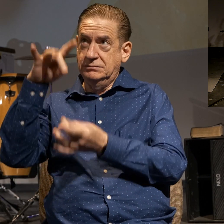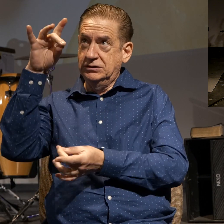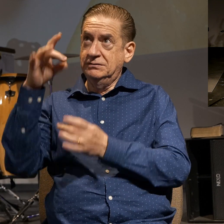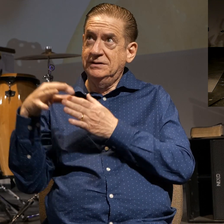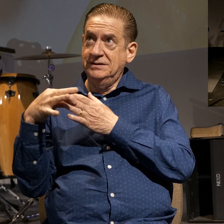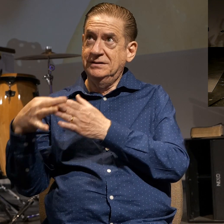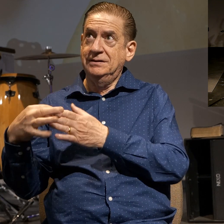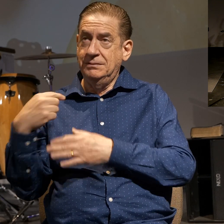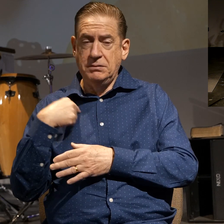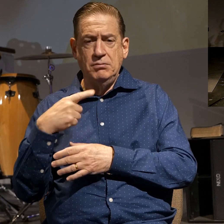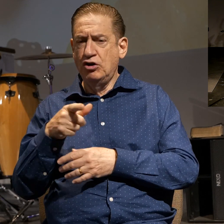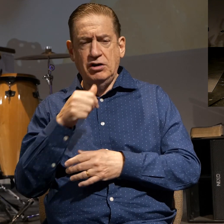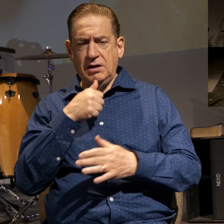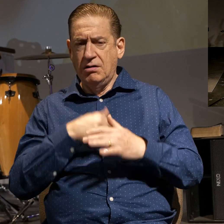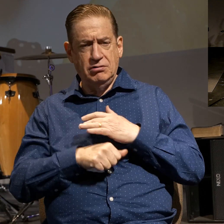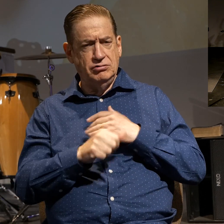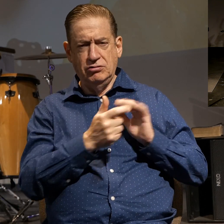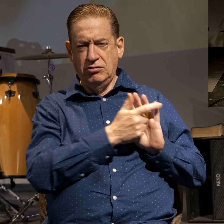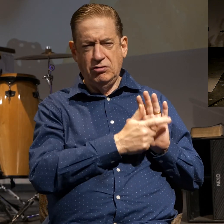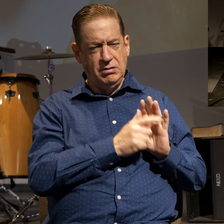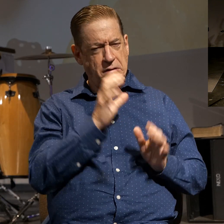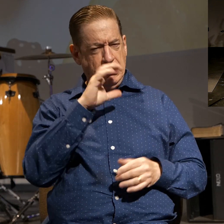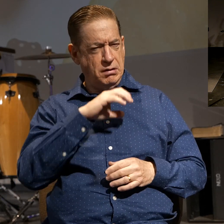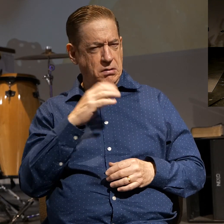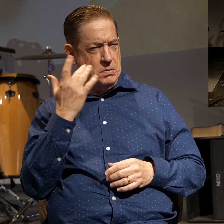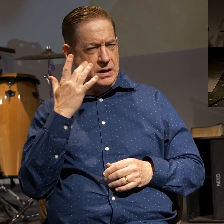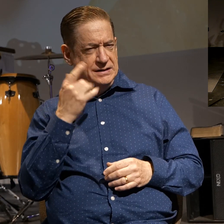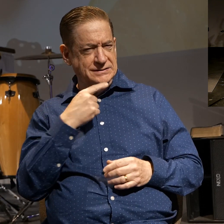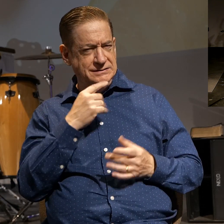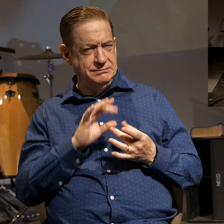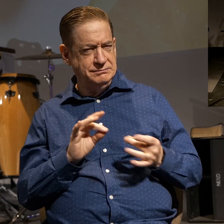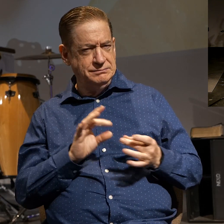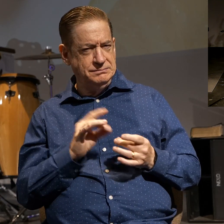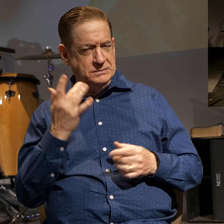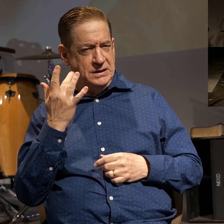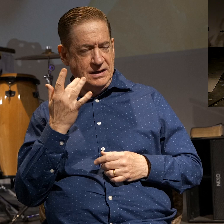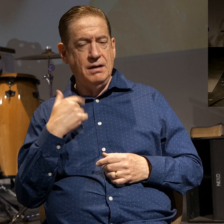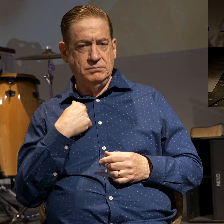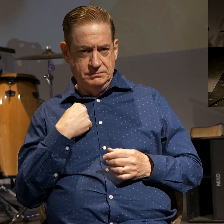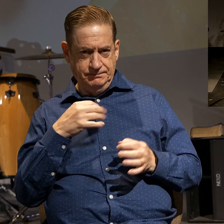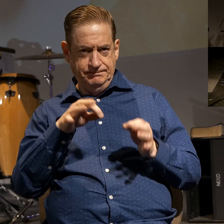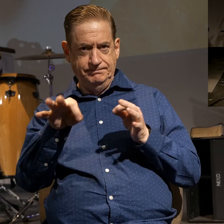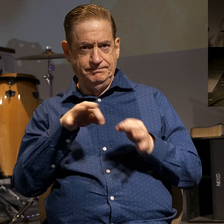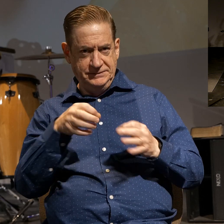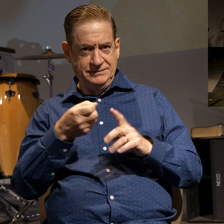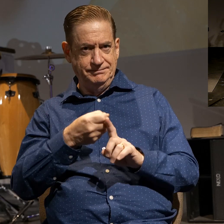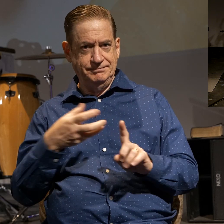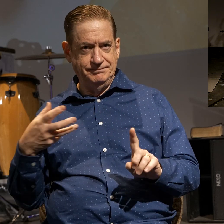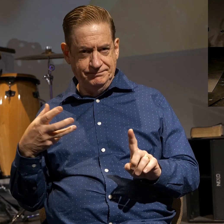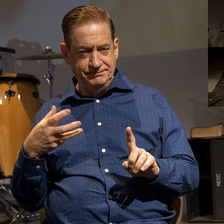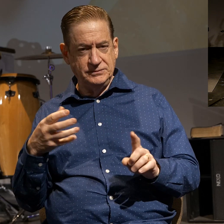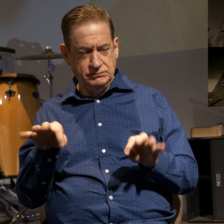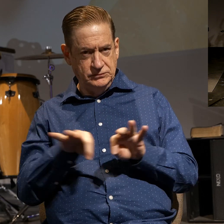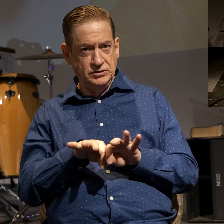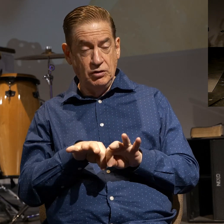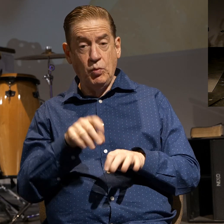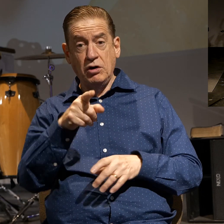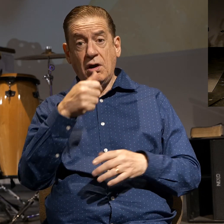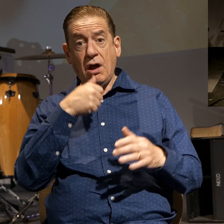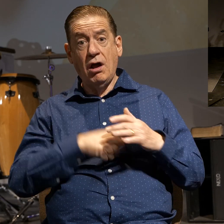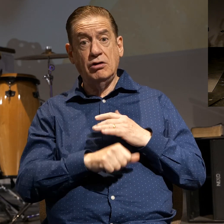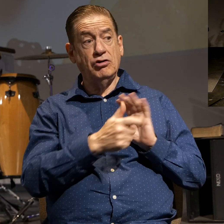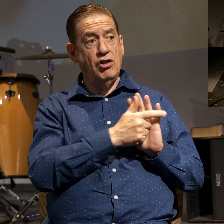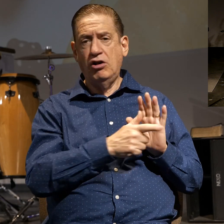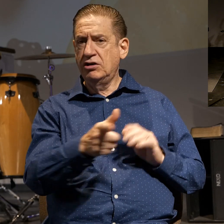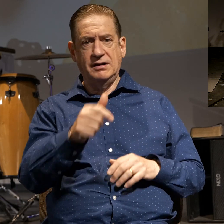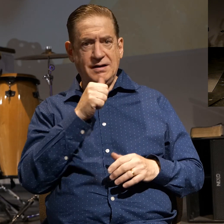why? You're not under the law. That seems odd. Why would he say that? Well, I'm going to explain that. That's an important part. So being under the law, when he says, you